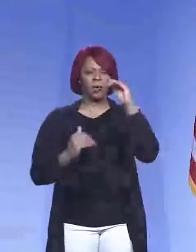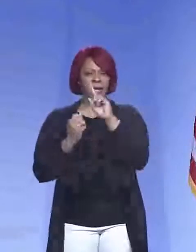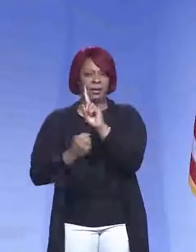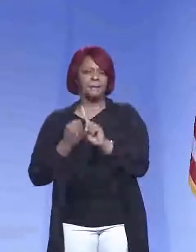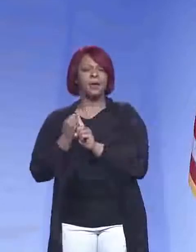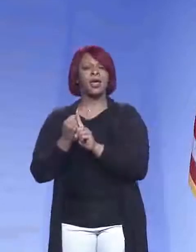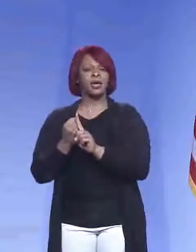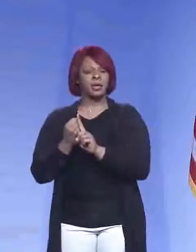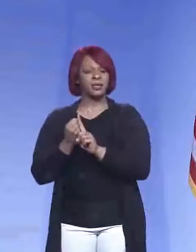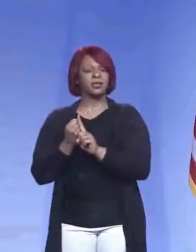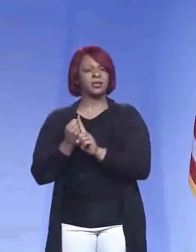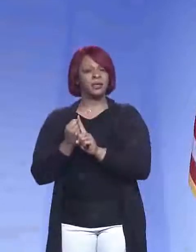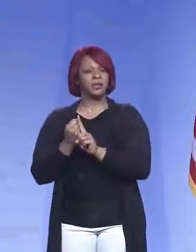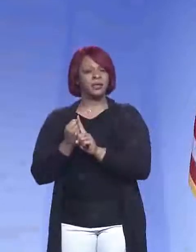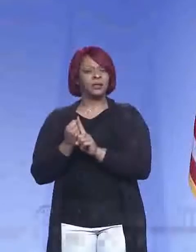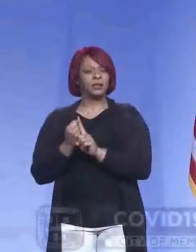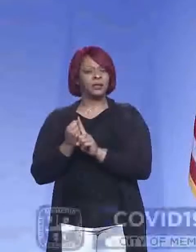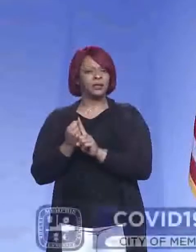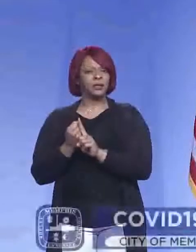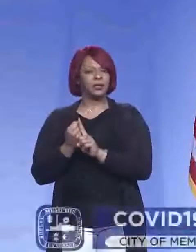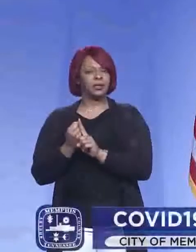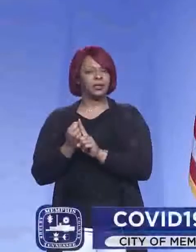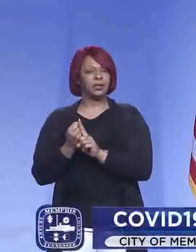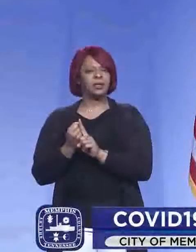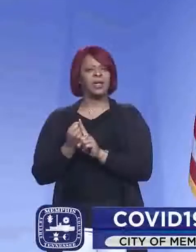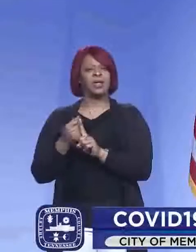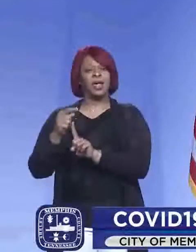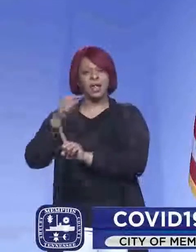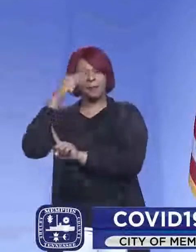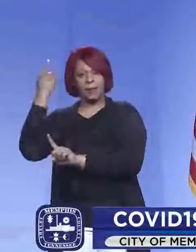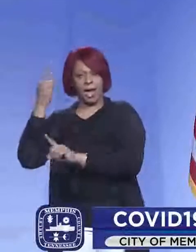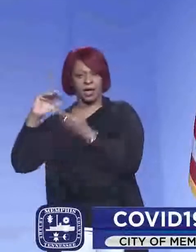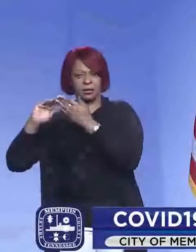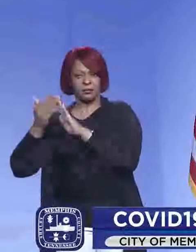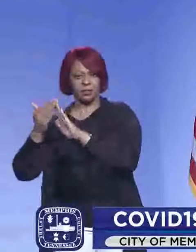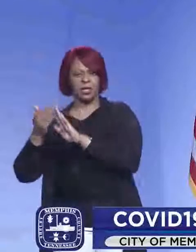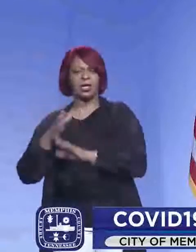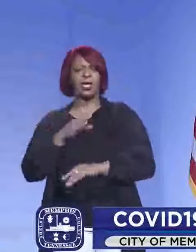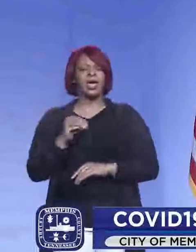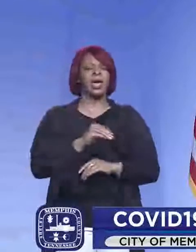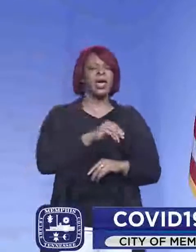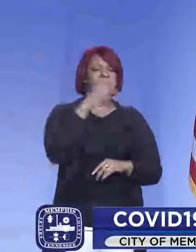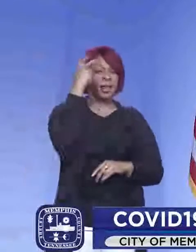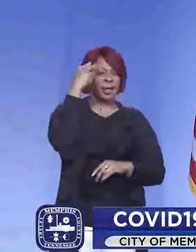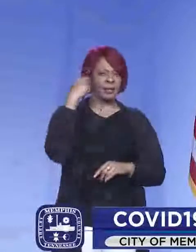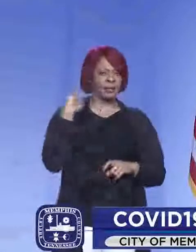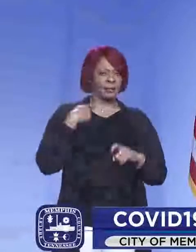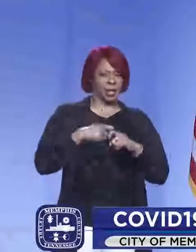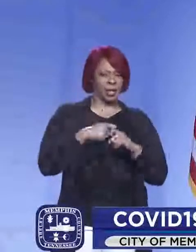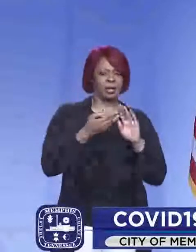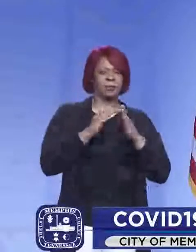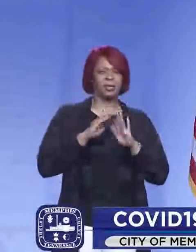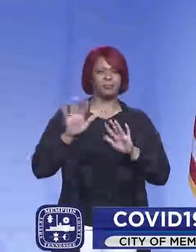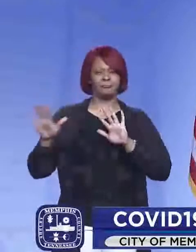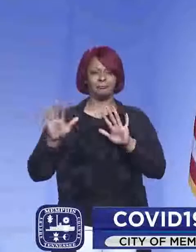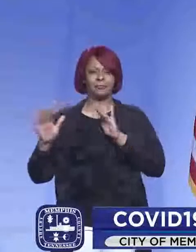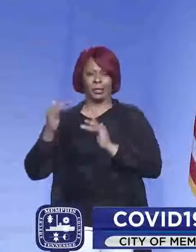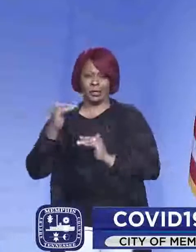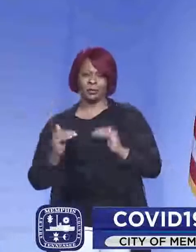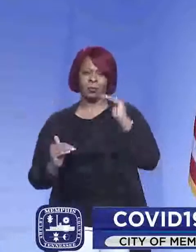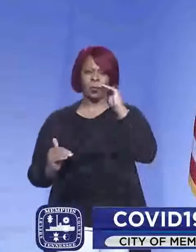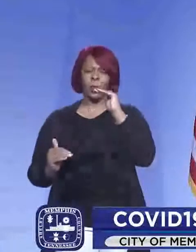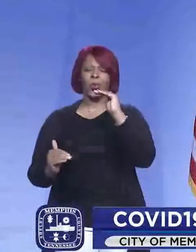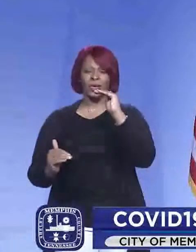on on our black community and on our Latinx community, those those racial demographic and ethnic communities.